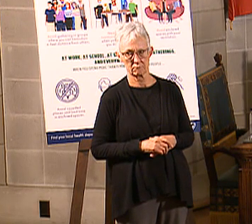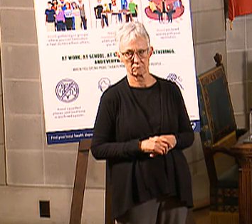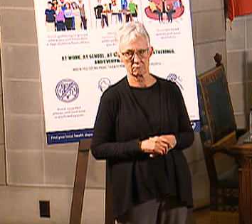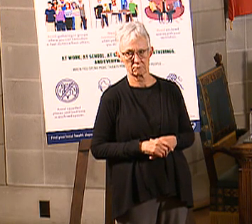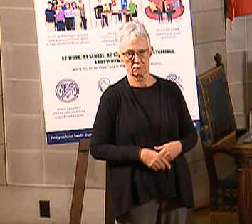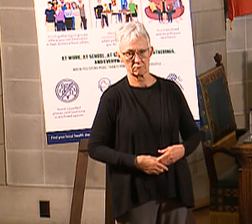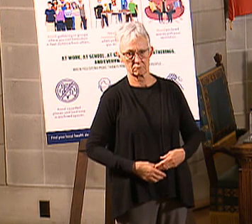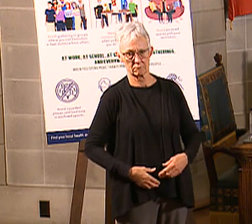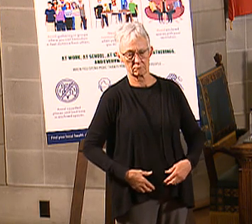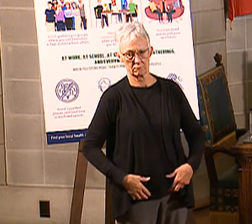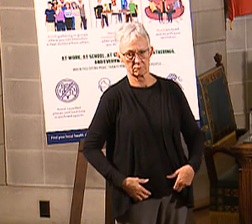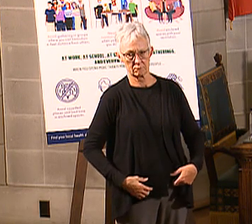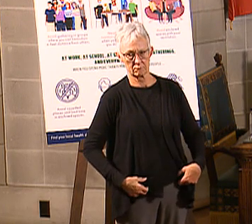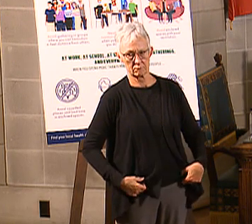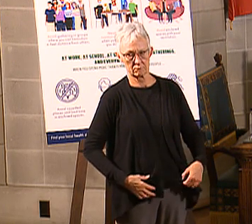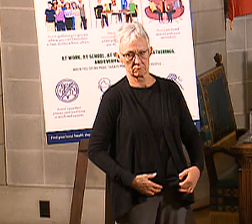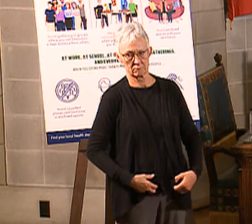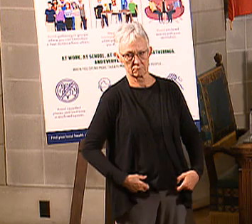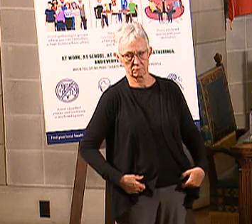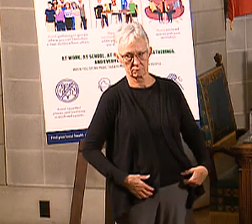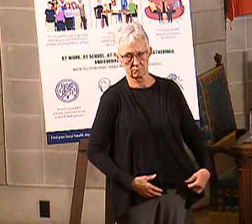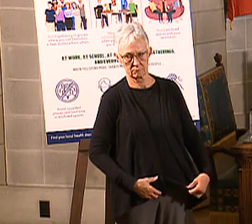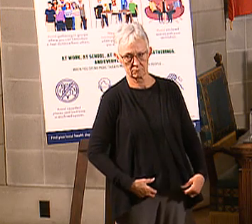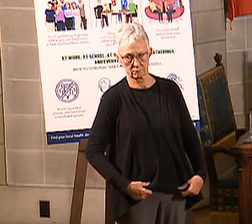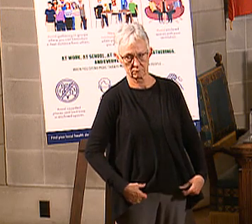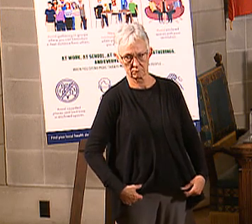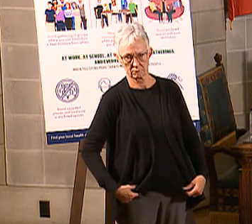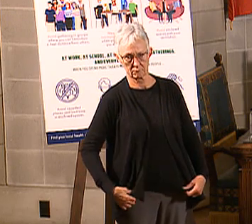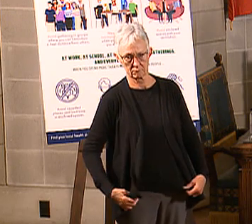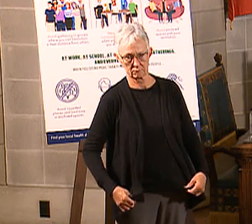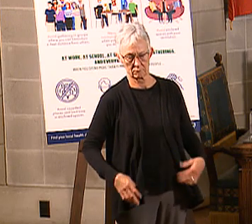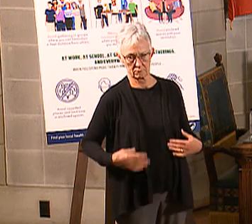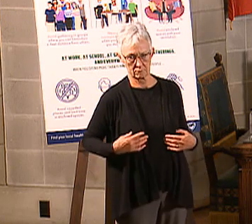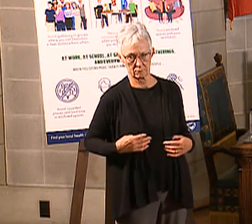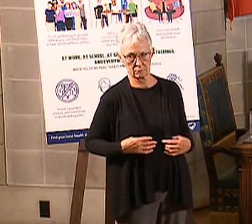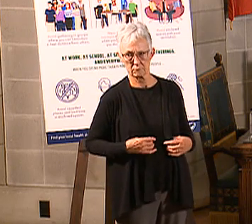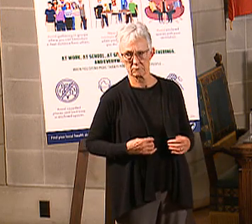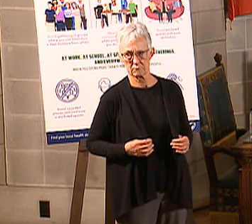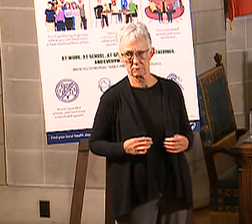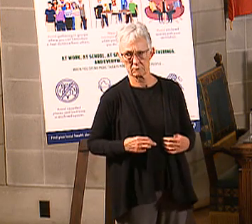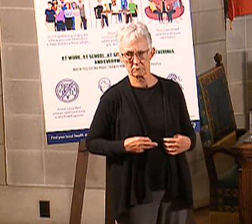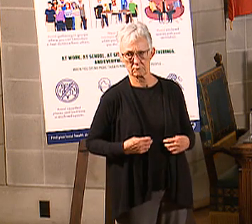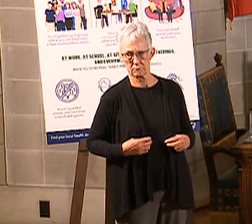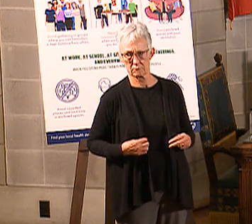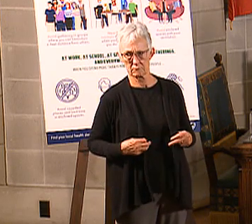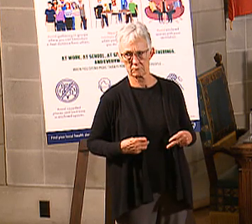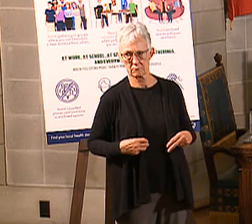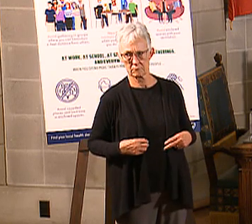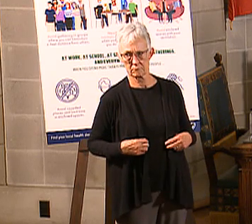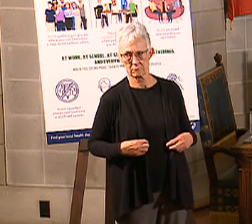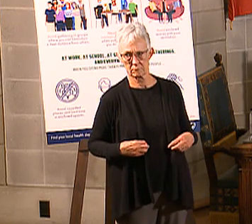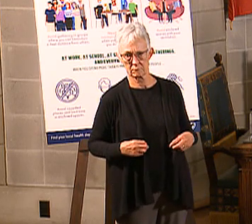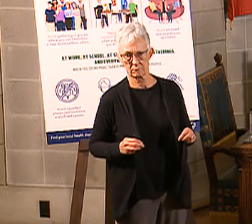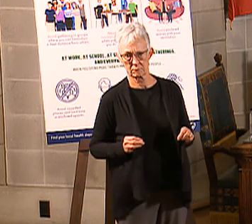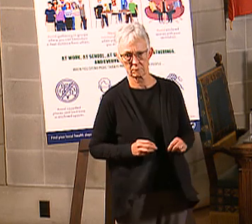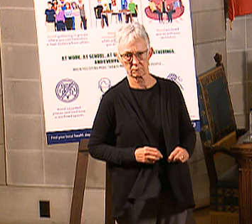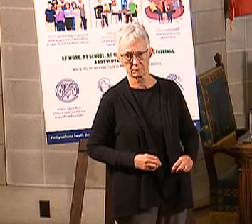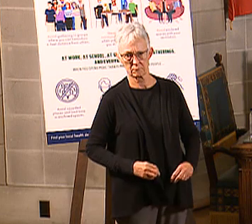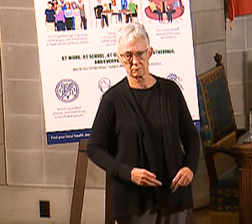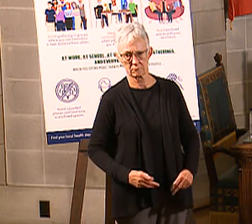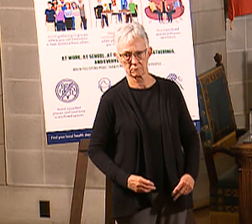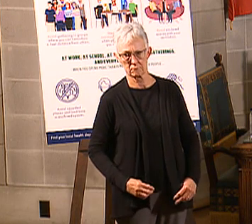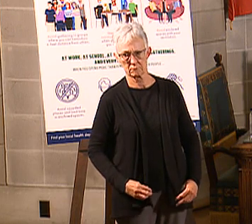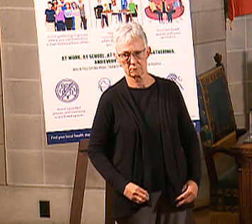Nebraska in the red, or, you know, in many areas of Nebraska in the red, and says that, you know, that the leadership here